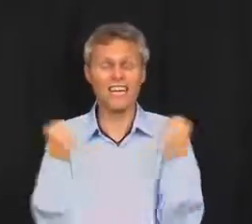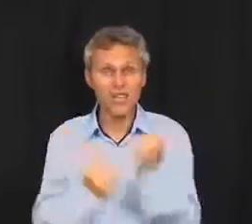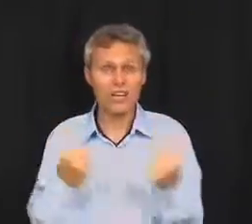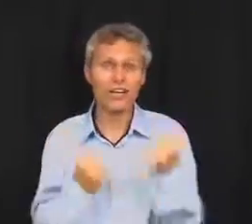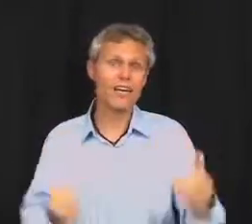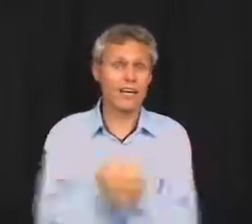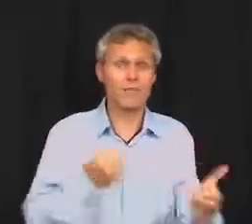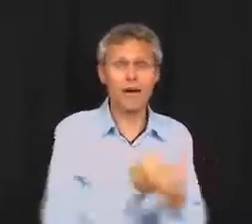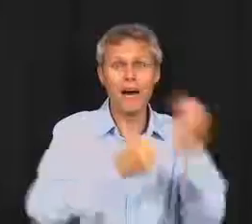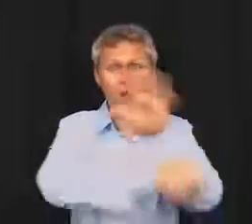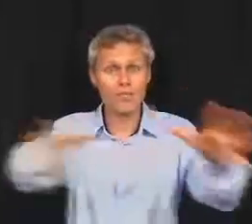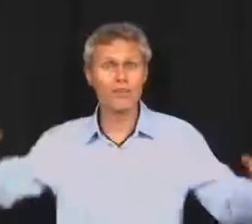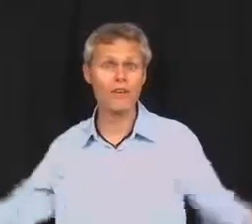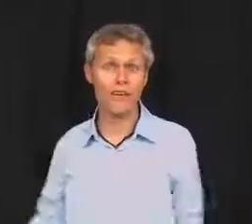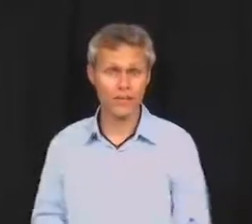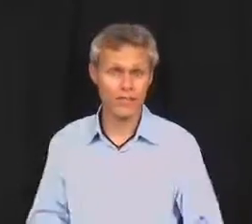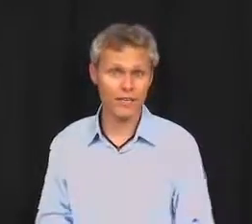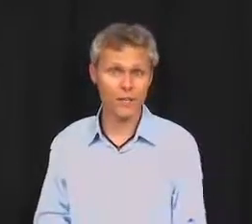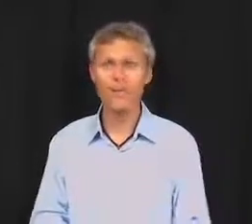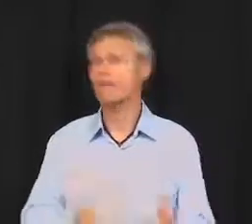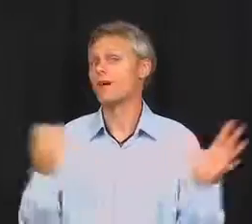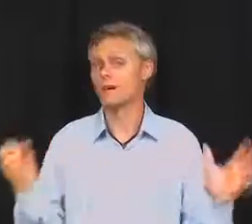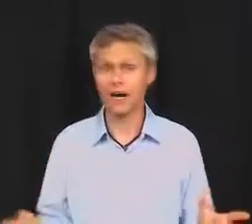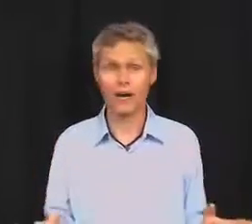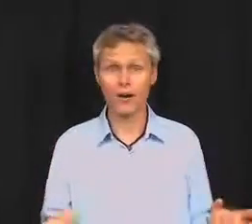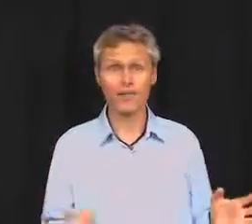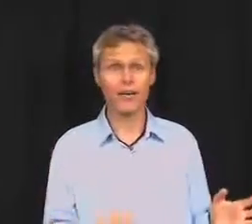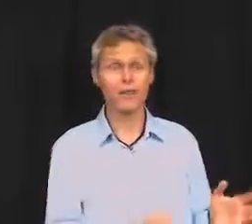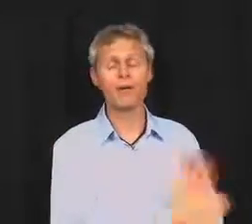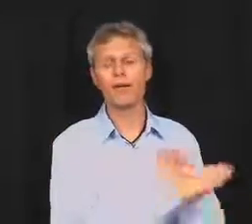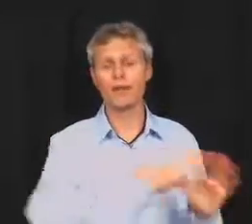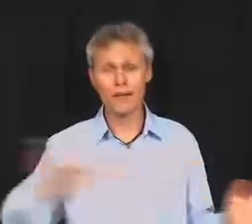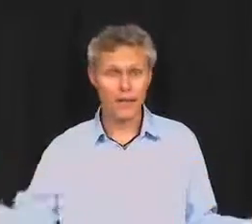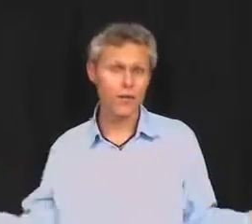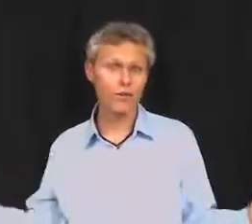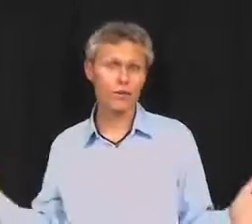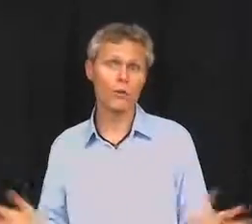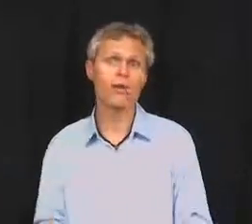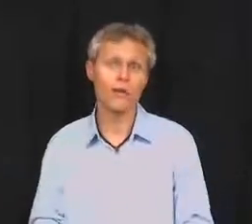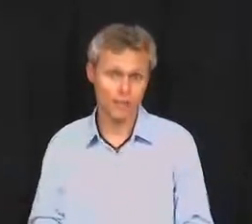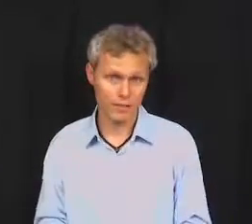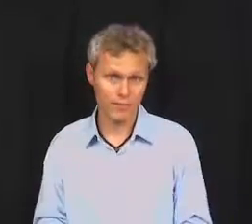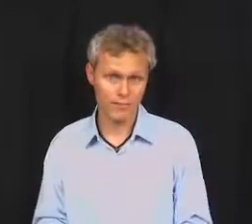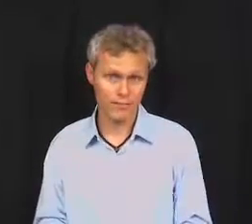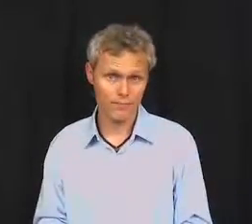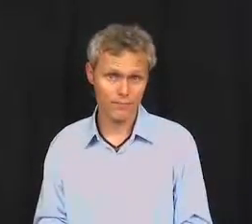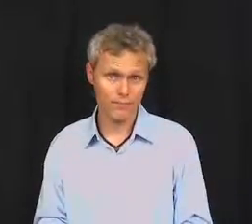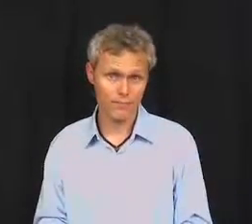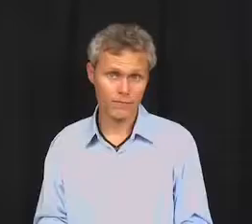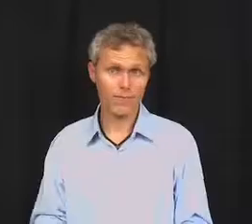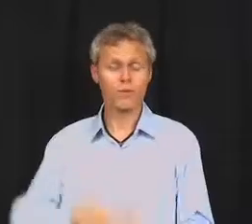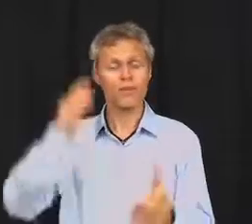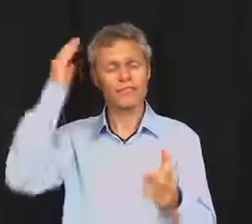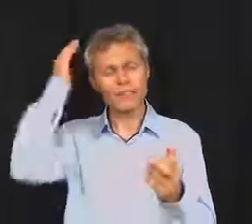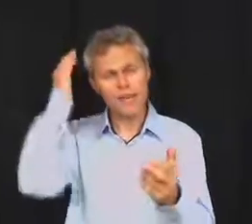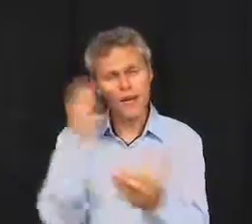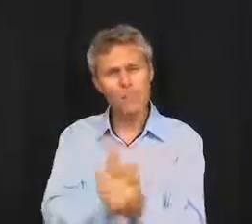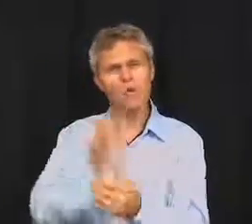engine and it powers everything else I do. If I was tired all the time, I could never do any of it. So, that's the number